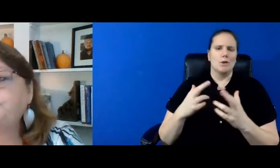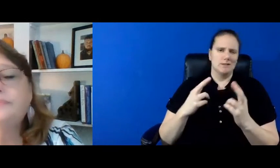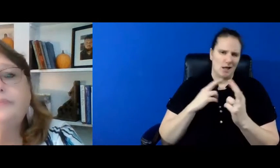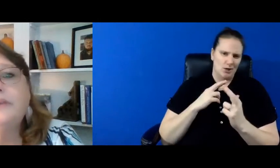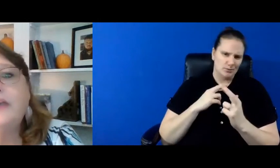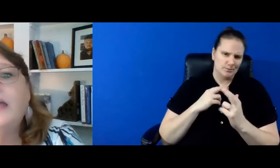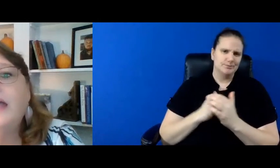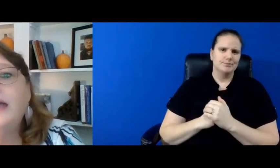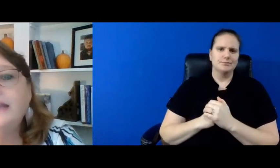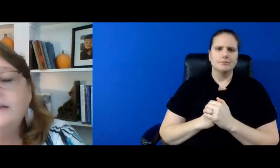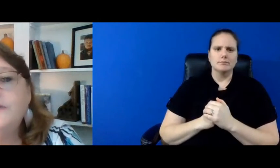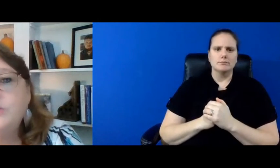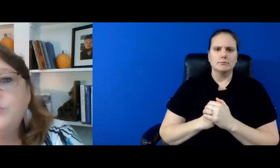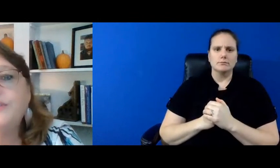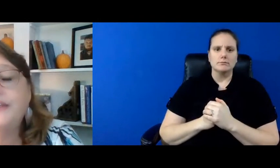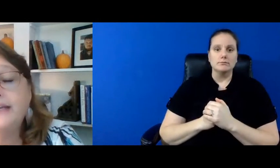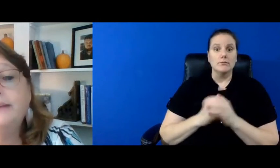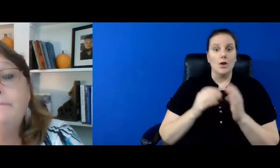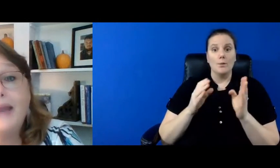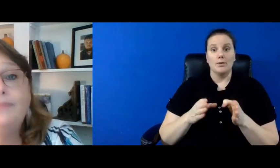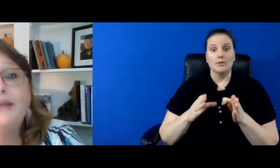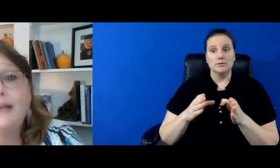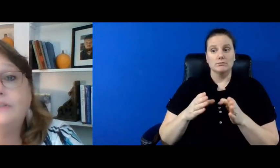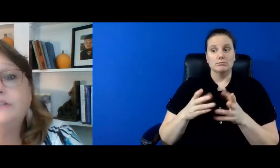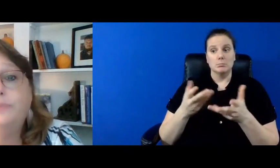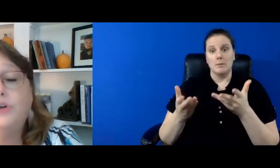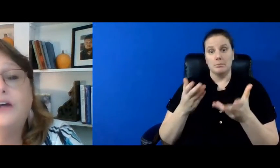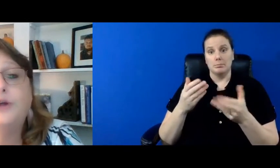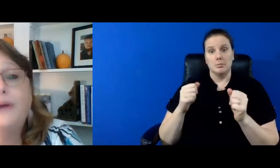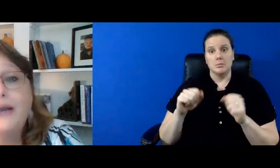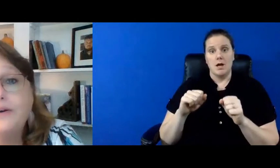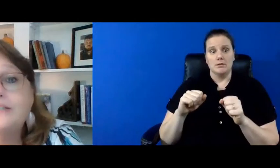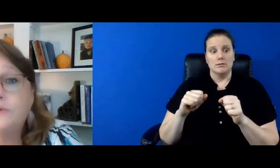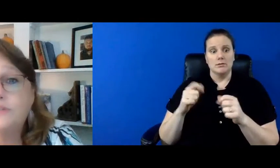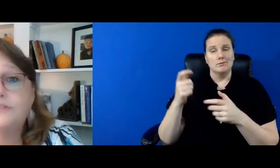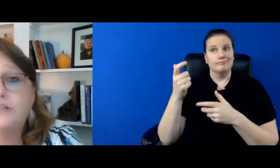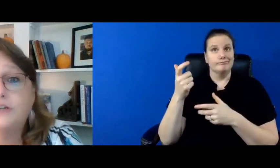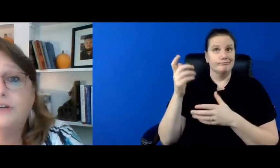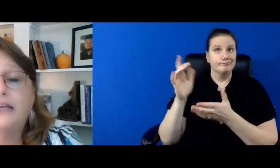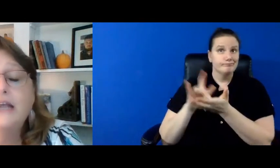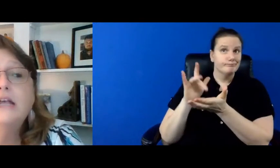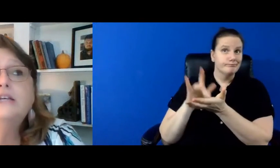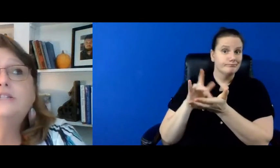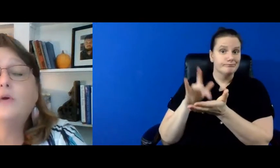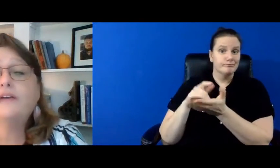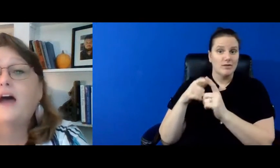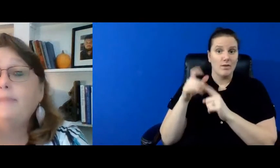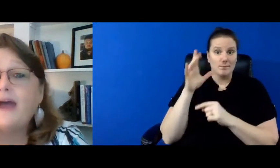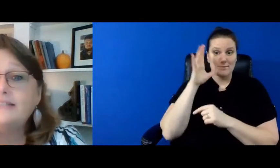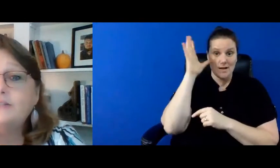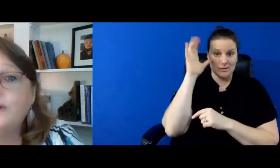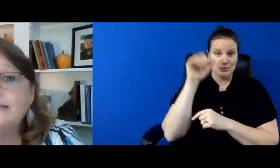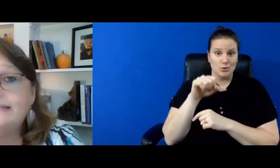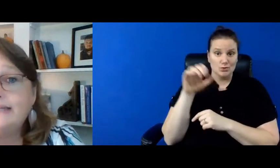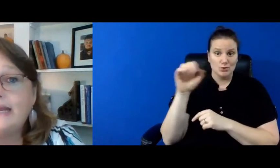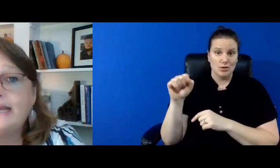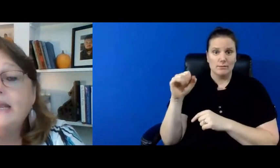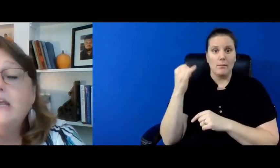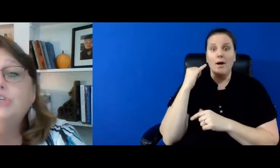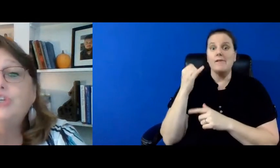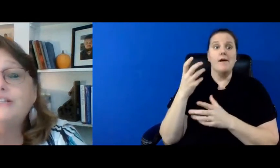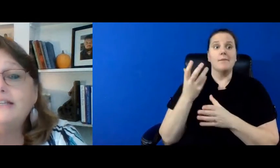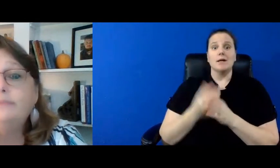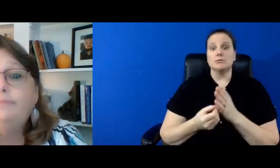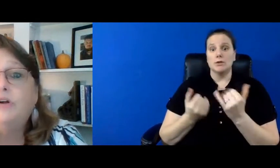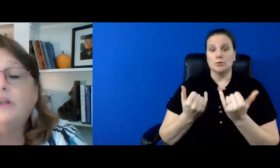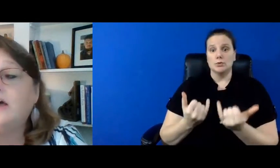an individual then may be able to pull on their parent social security so if i passed away today